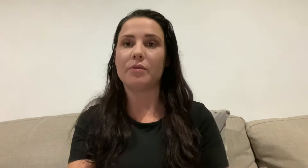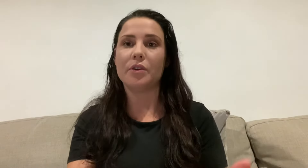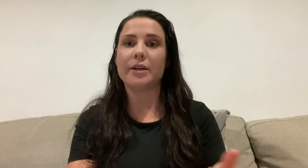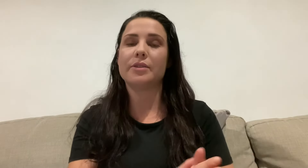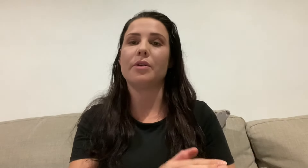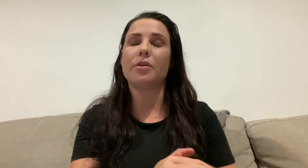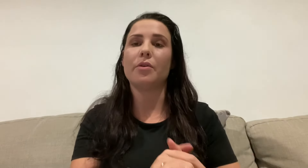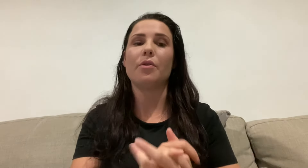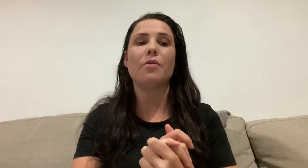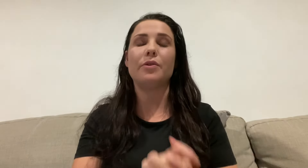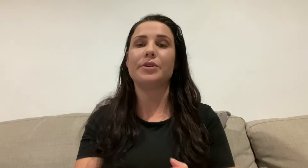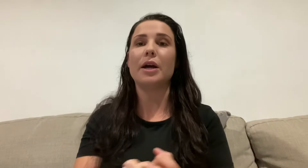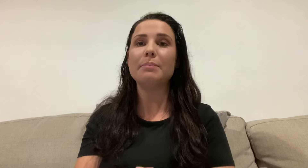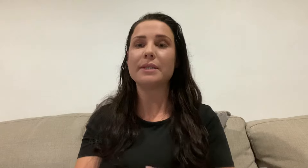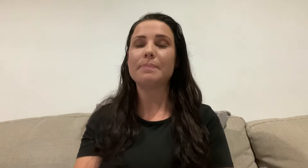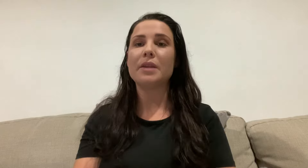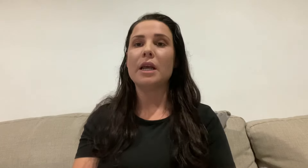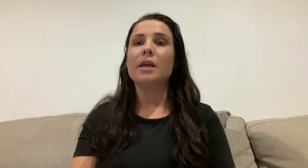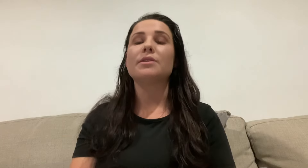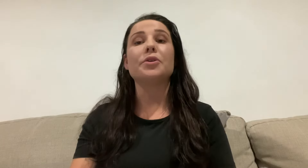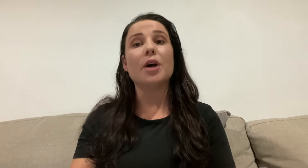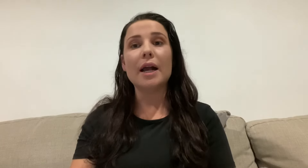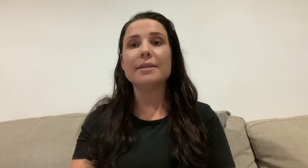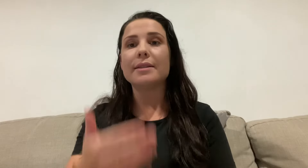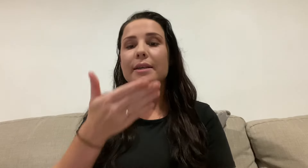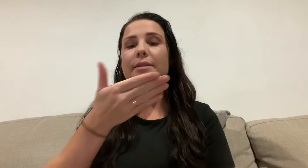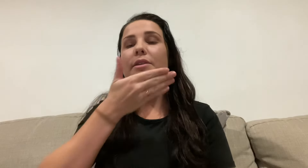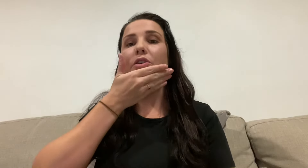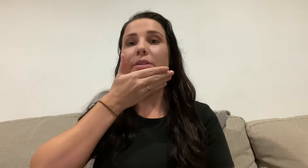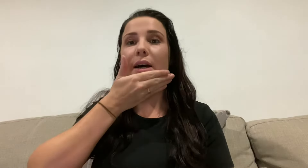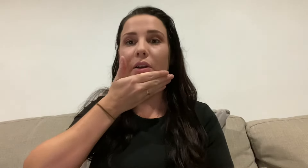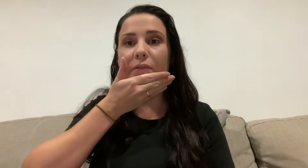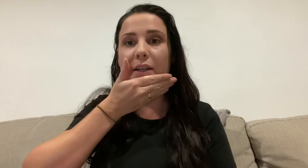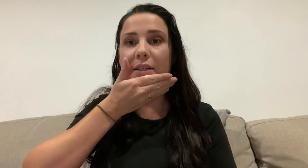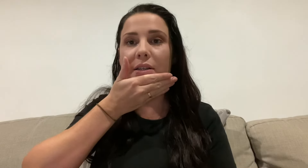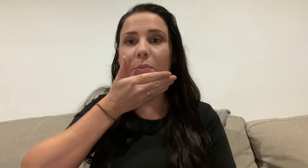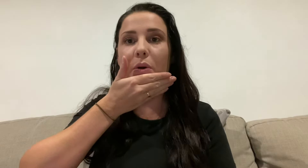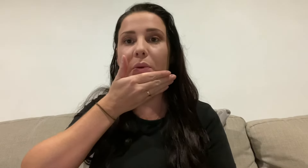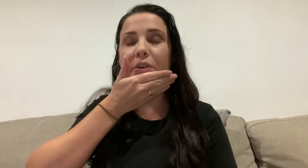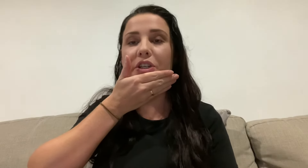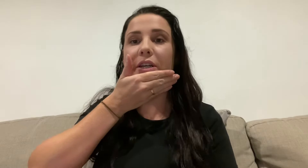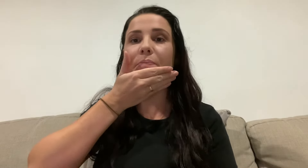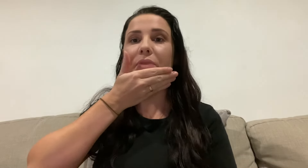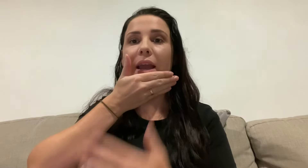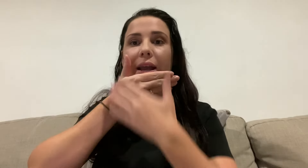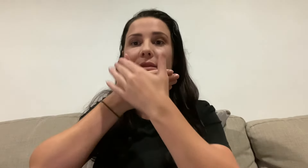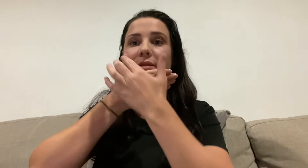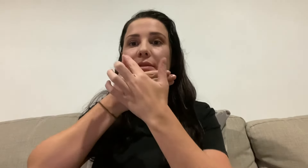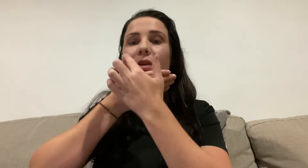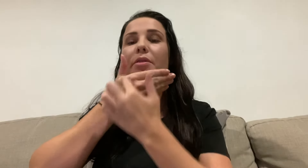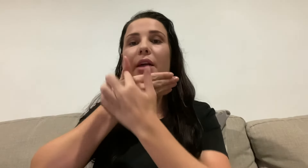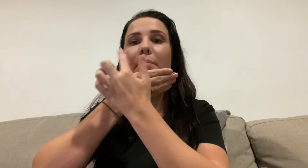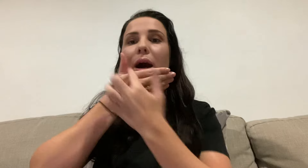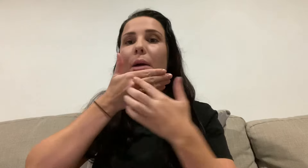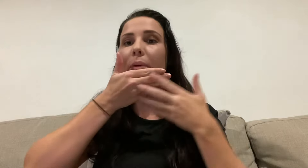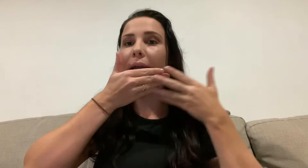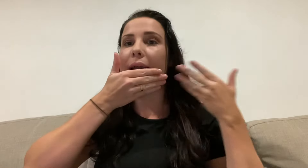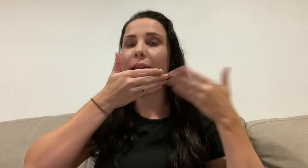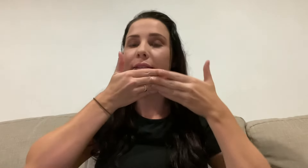for you guys to run through a few times. So nice is you start off like this at the bottom of your chin, hands, thumb up, hands,